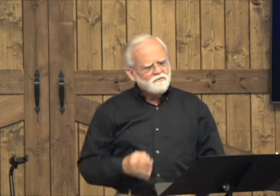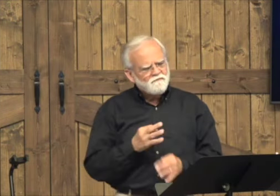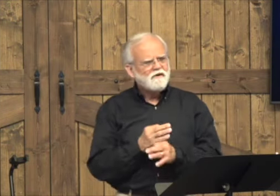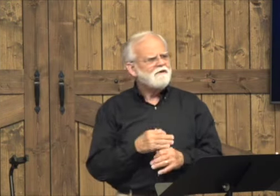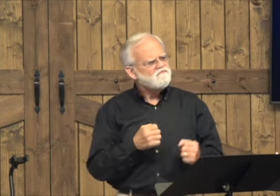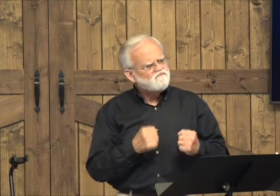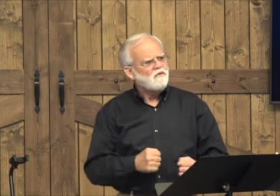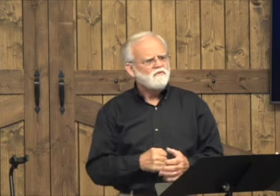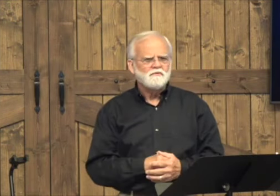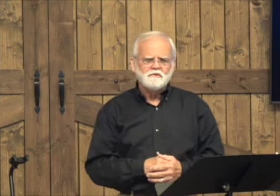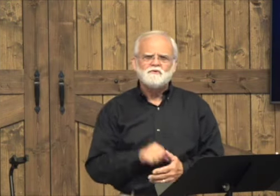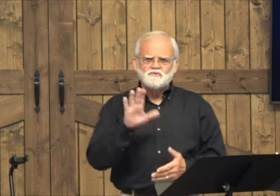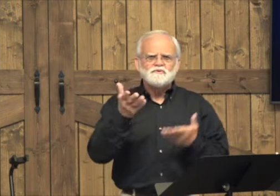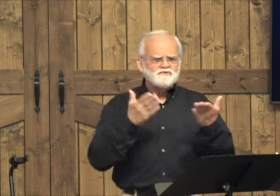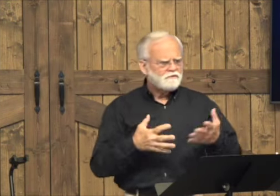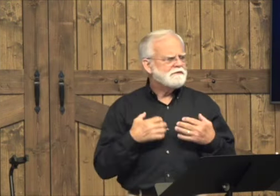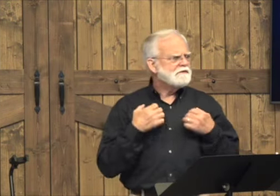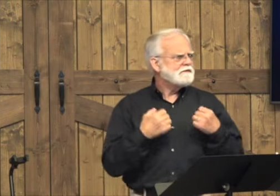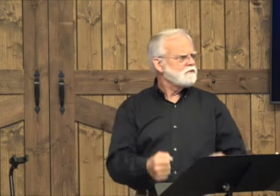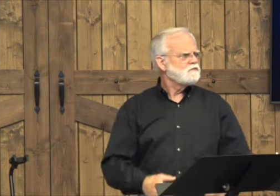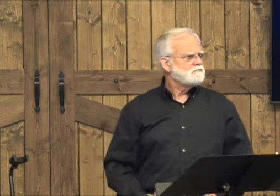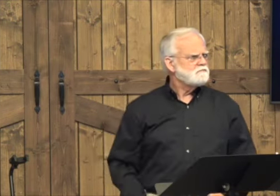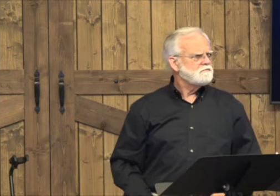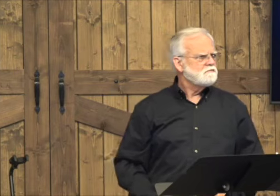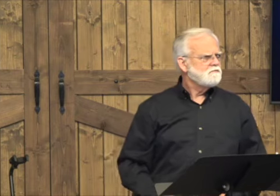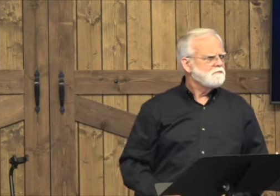in the same machine. go. The servant can see it.